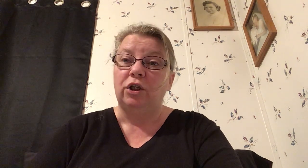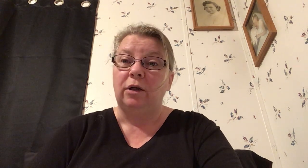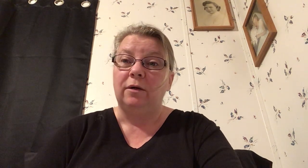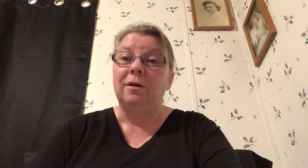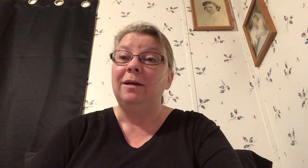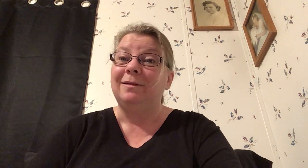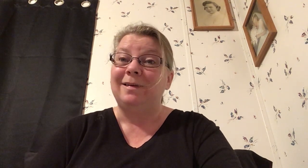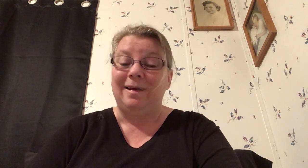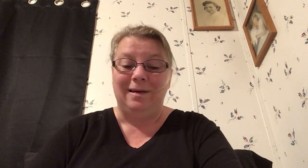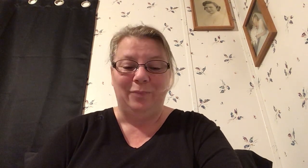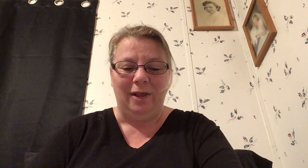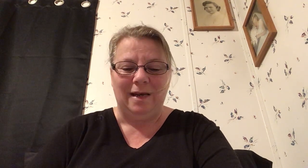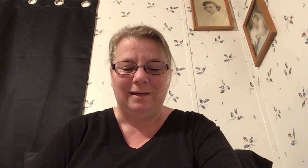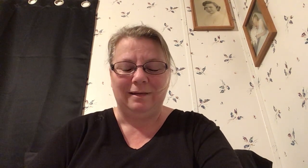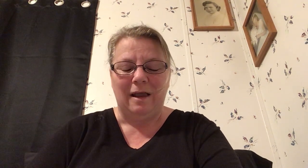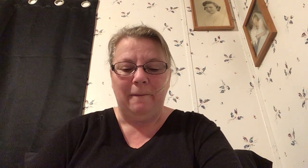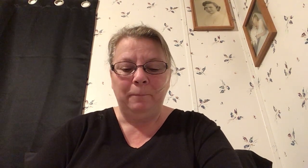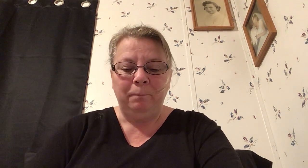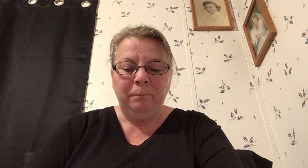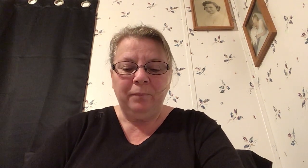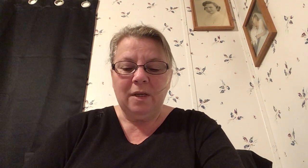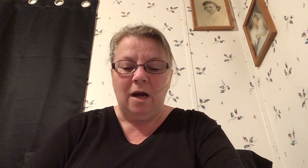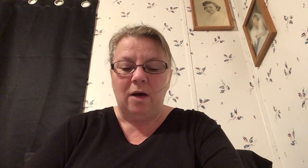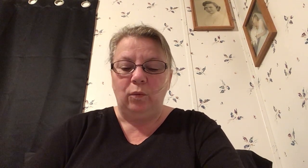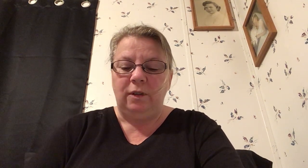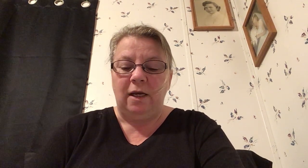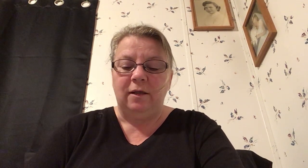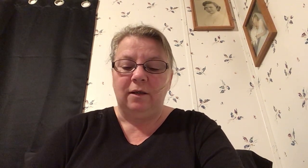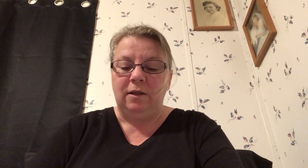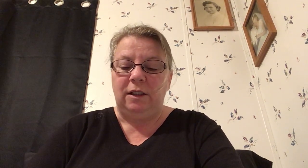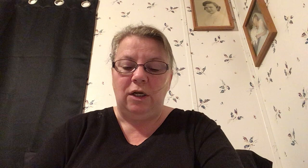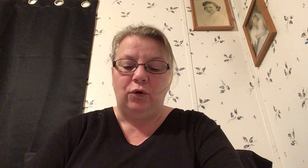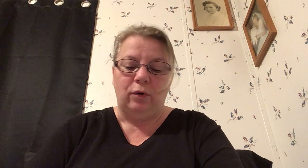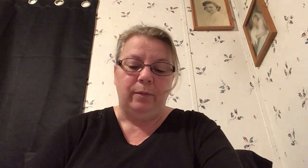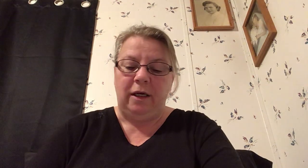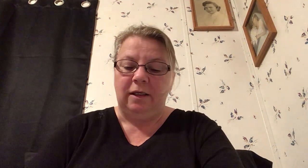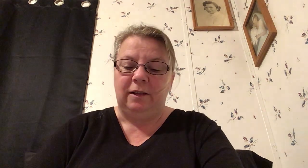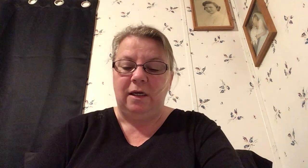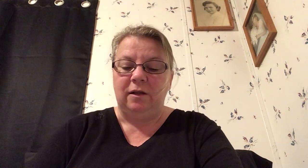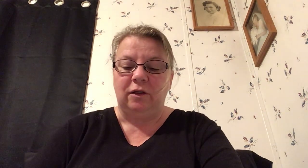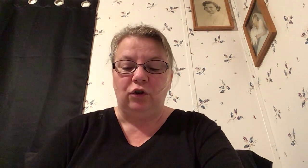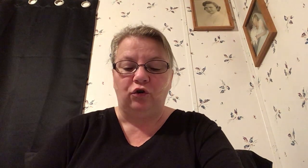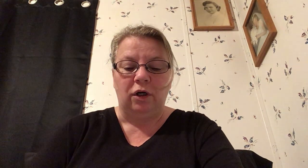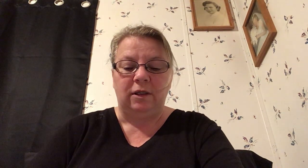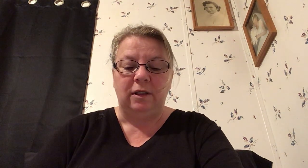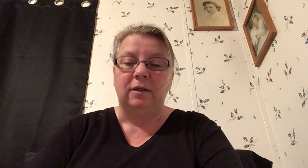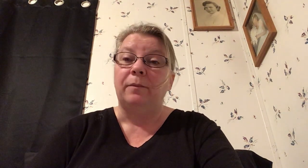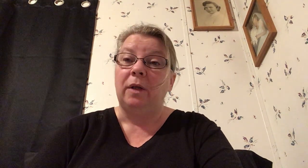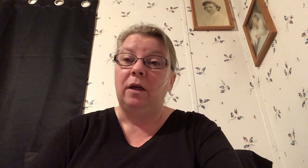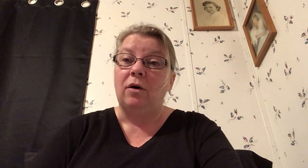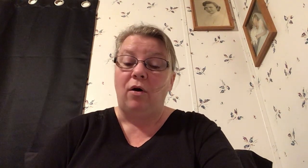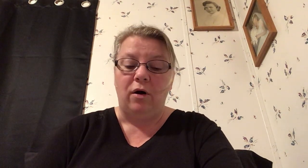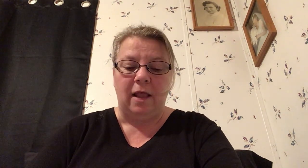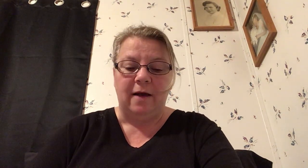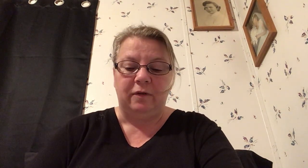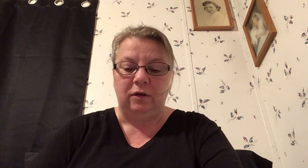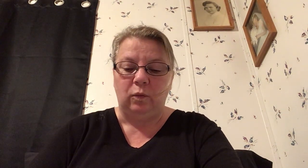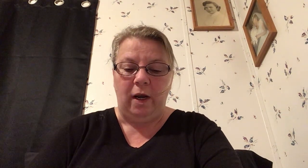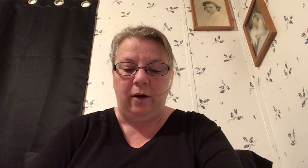is taking place god will take us on a detour because he is constructing something in our lives as well